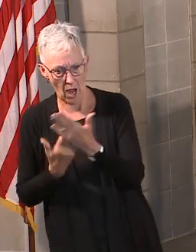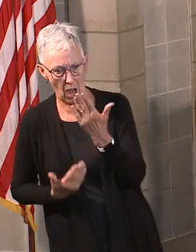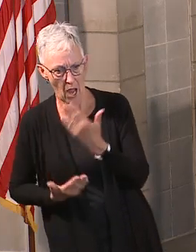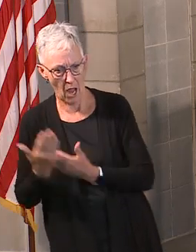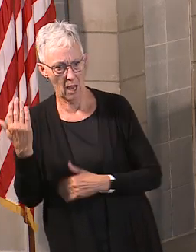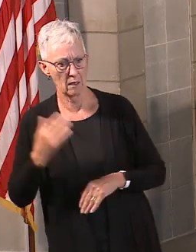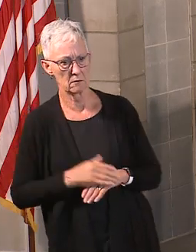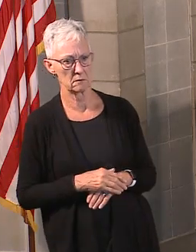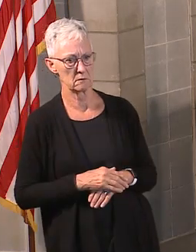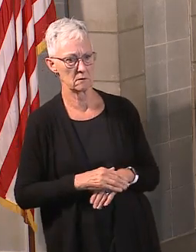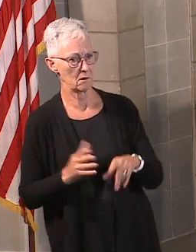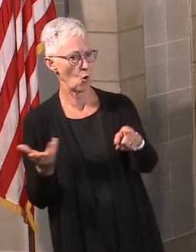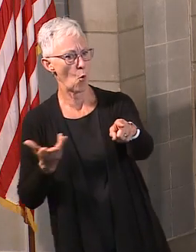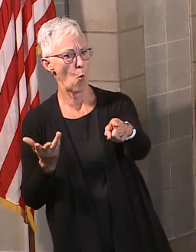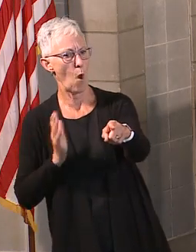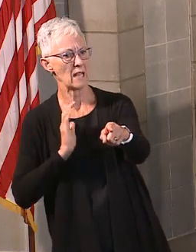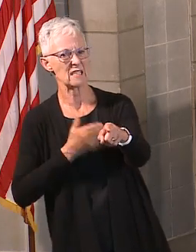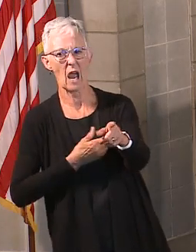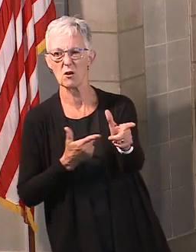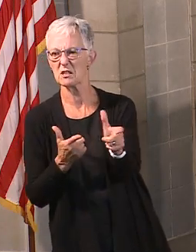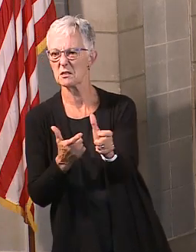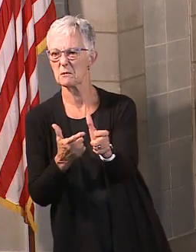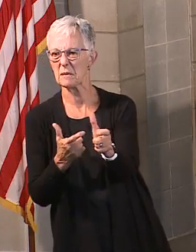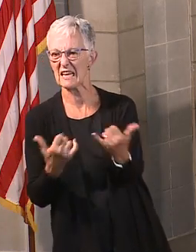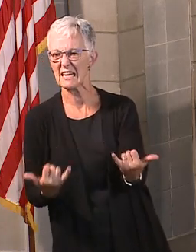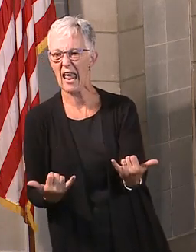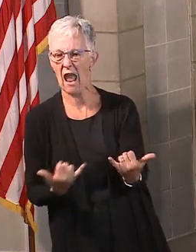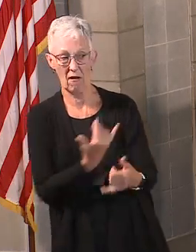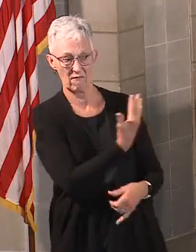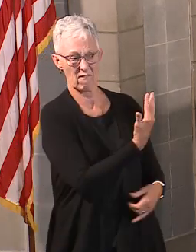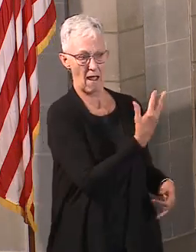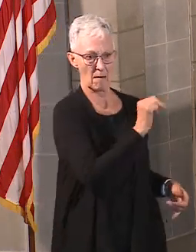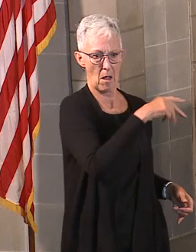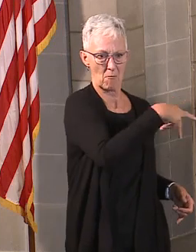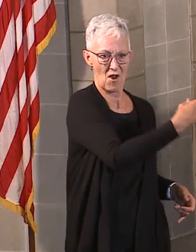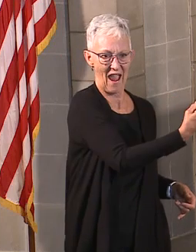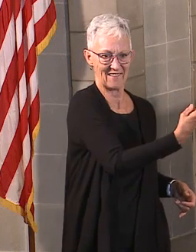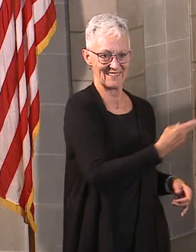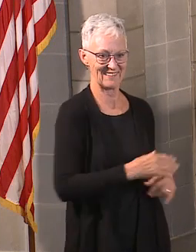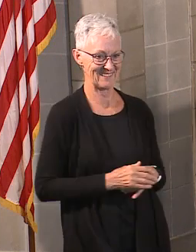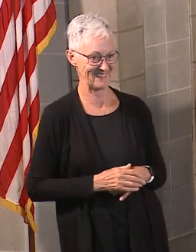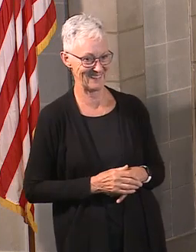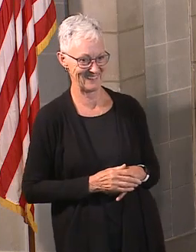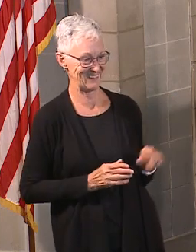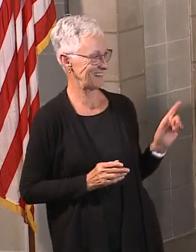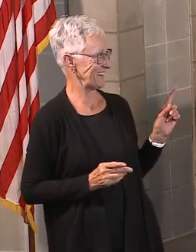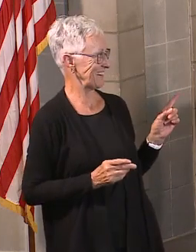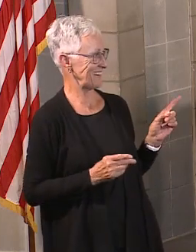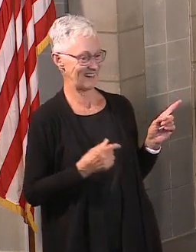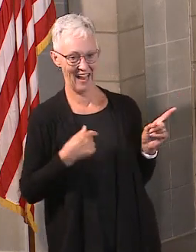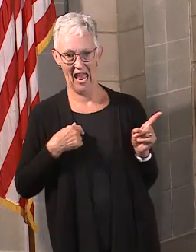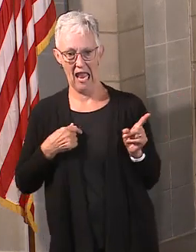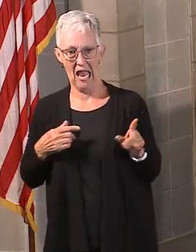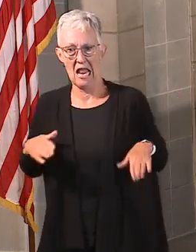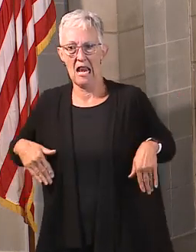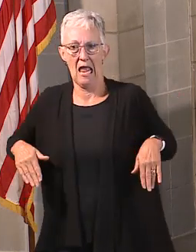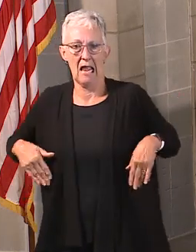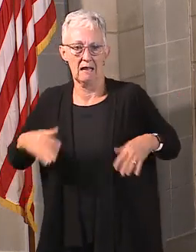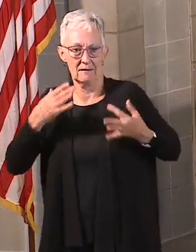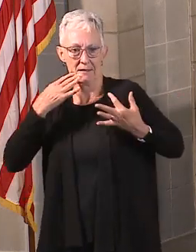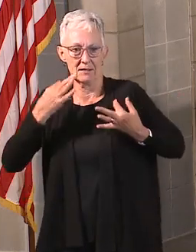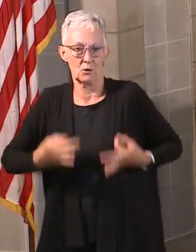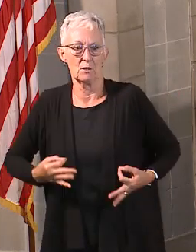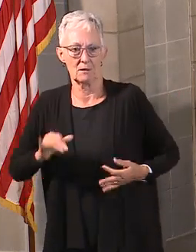right now? Fred has asked me what speed are we going right now. I have not thought about what speed we're going right now. But we're trying to find what is that right speed.